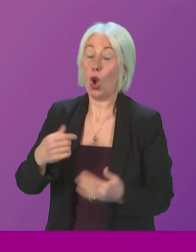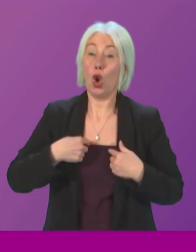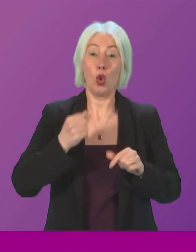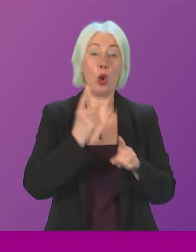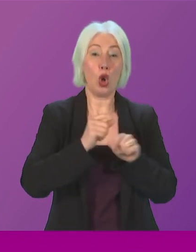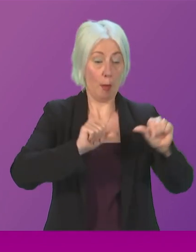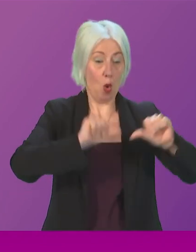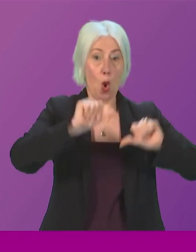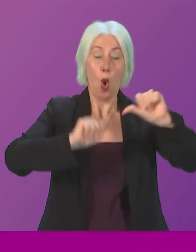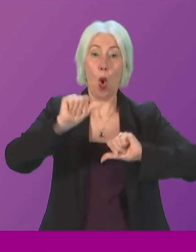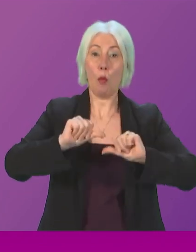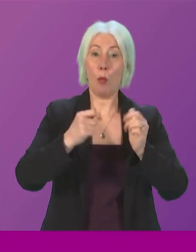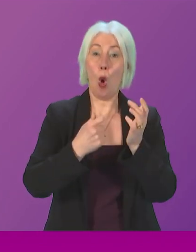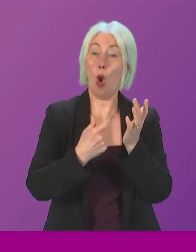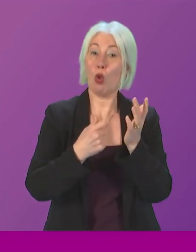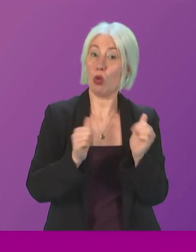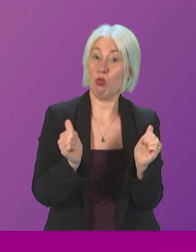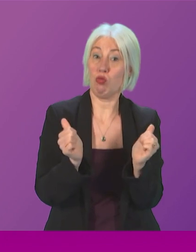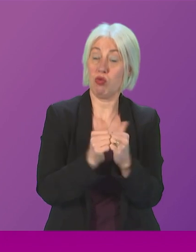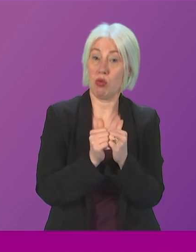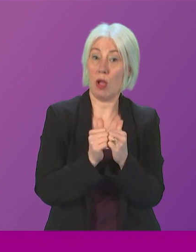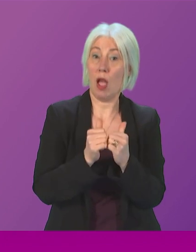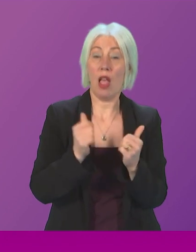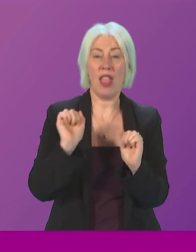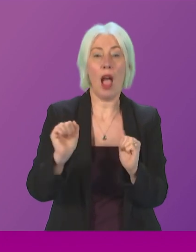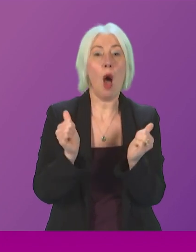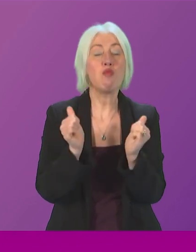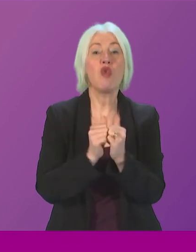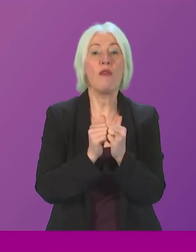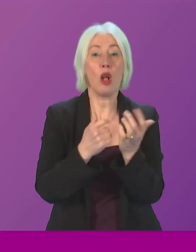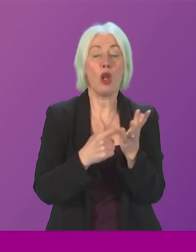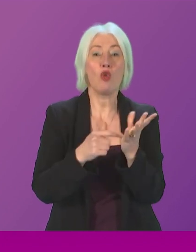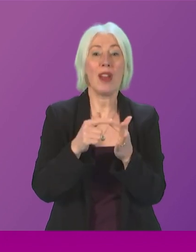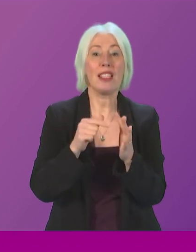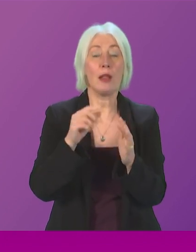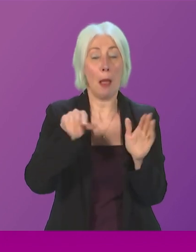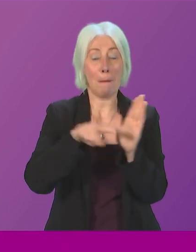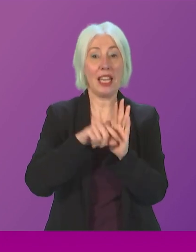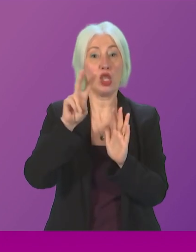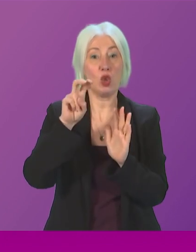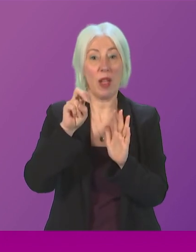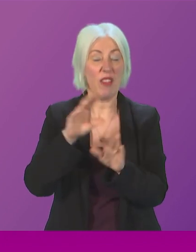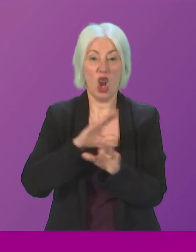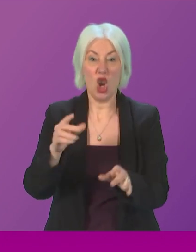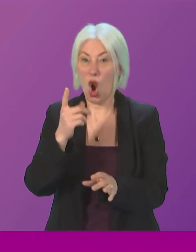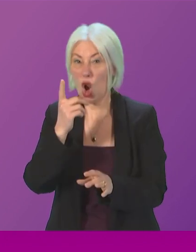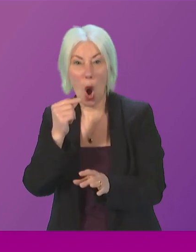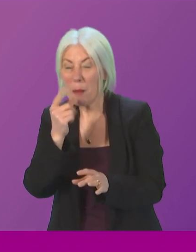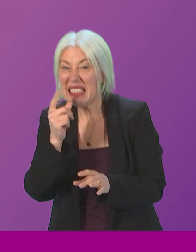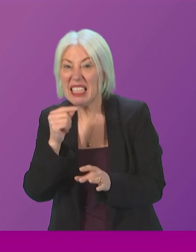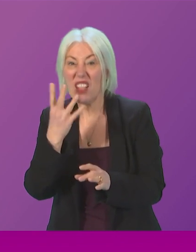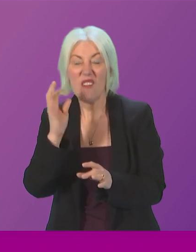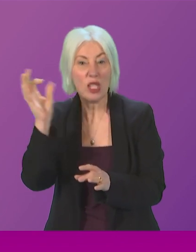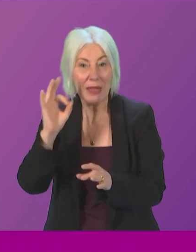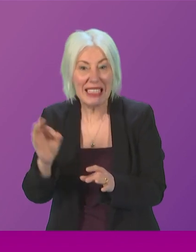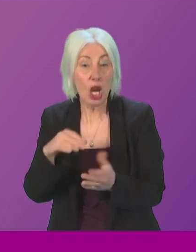me why? Approval rating minus 12 competent 22% incompetent 40%